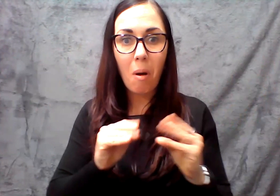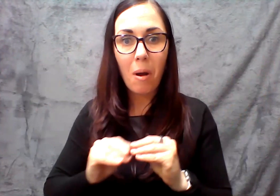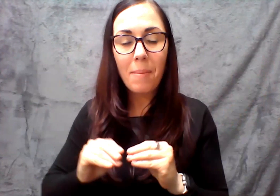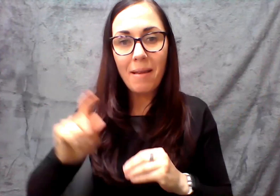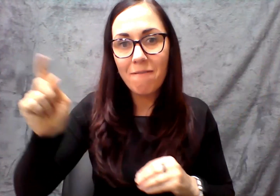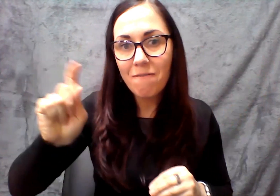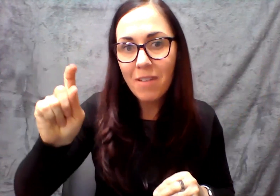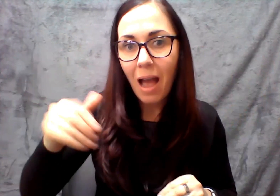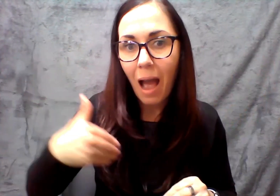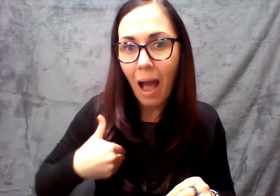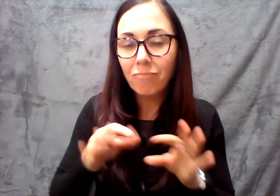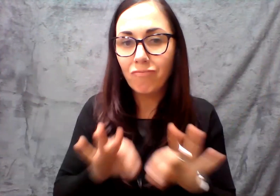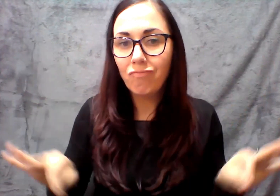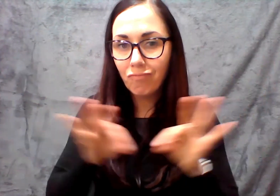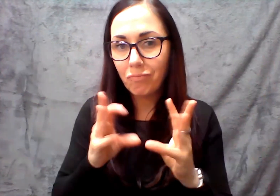Phoenix area.